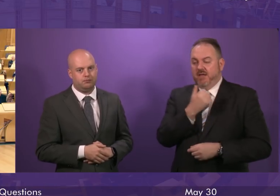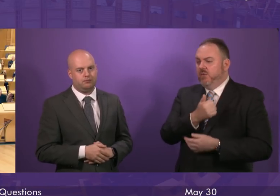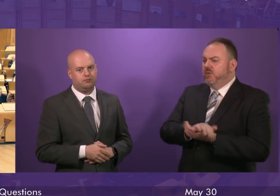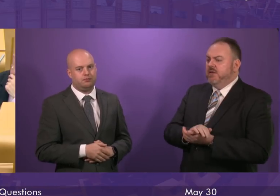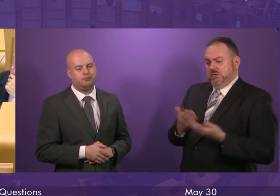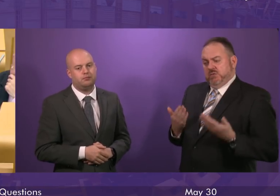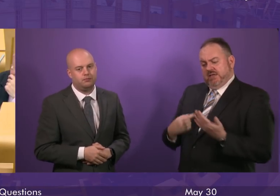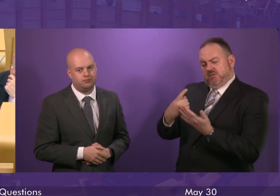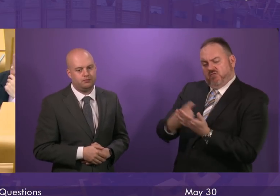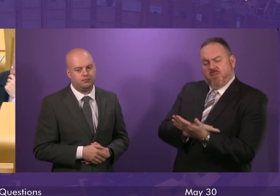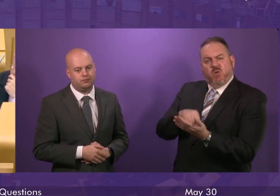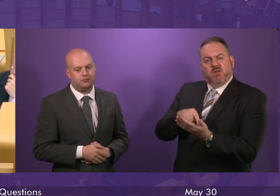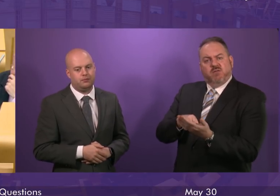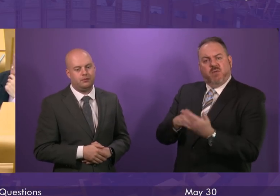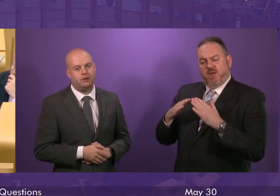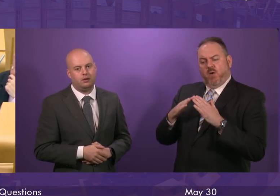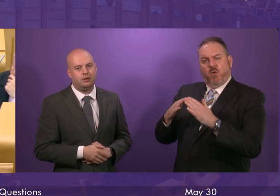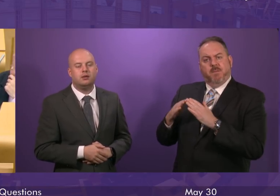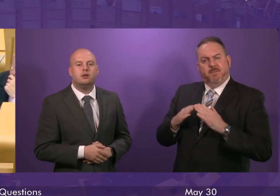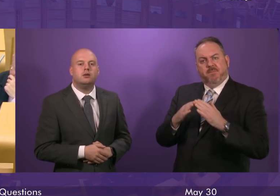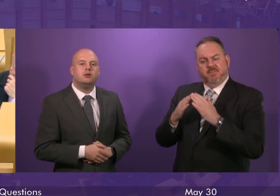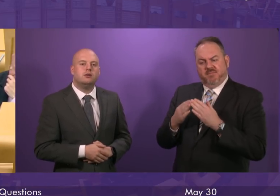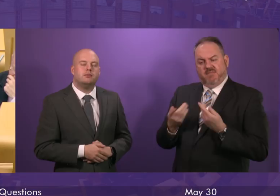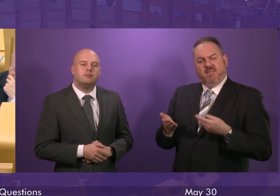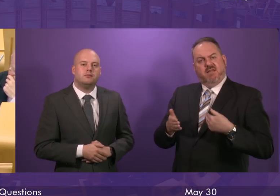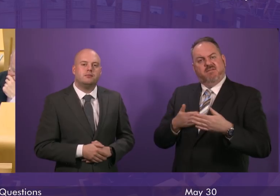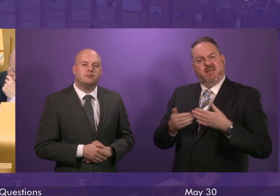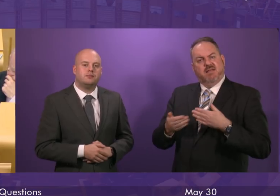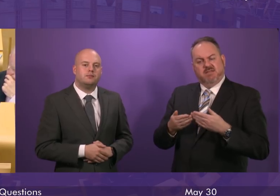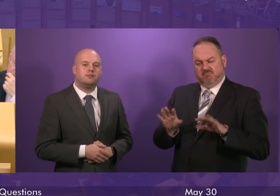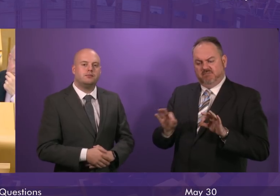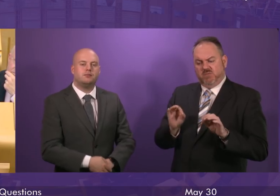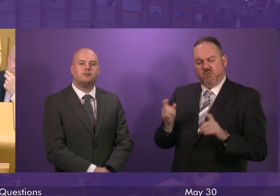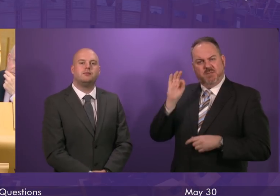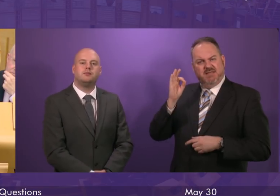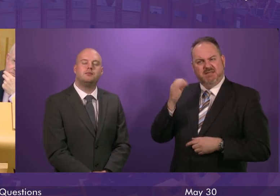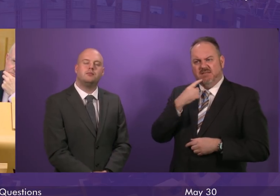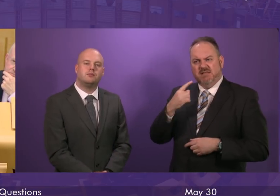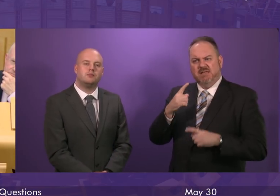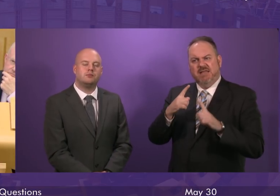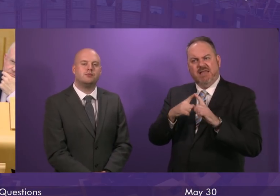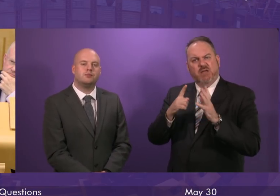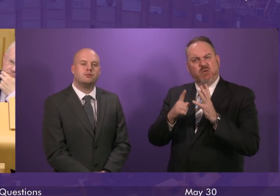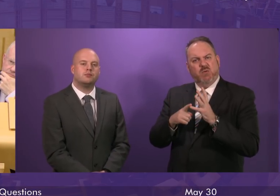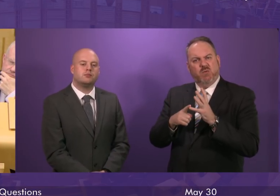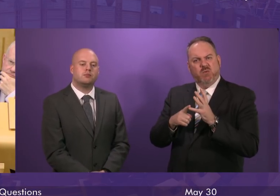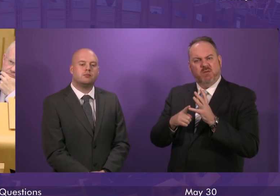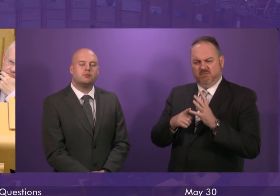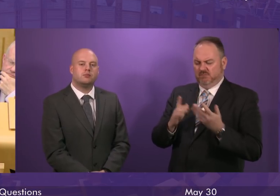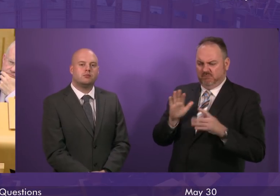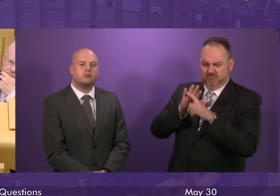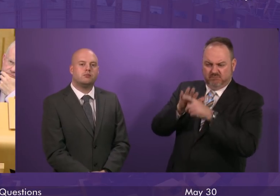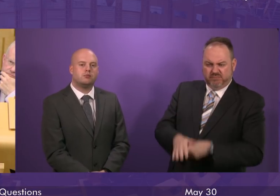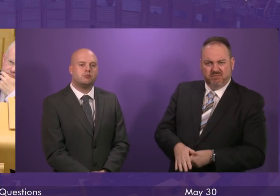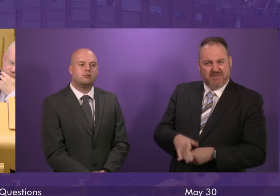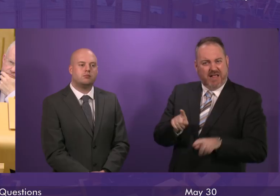Today's report from the Commons Home Affairs Select Committee says that the UK settlement scheme for EU citizens risks another windrush. Is this